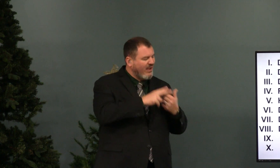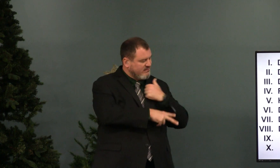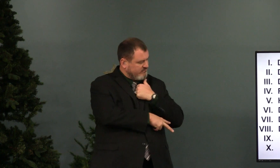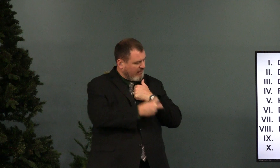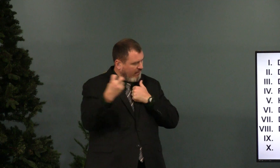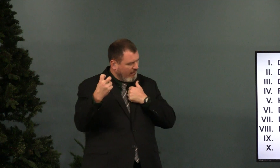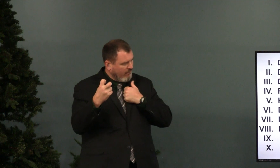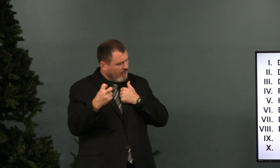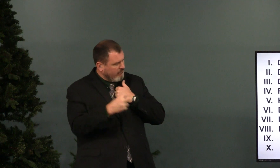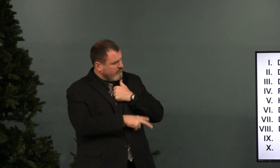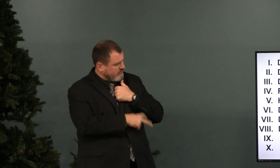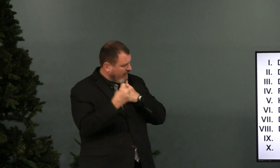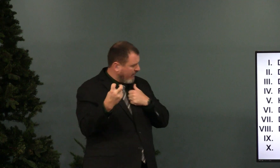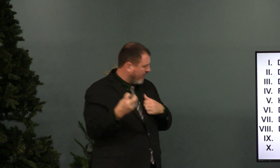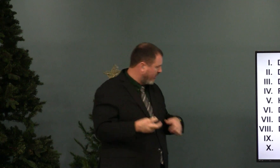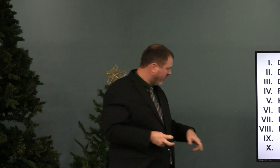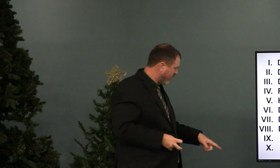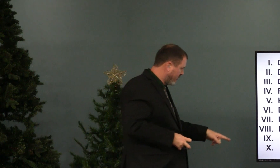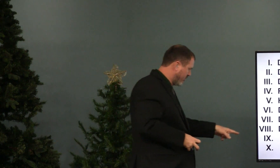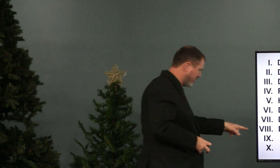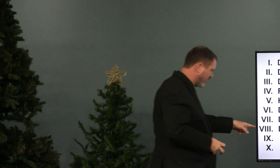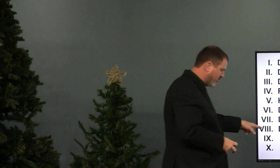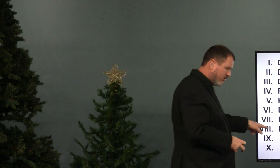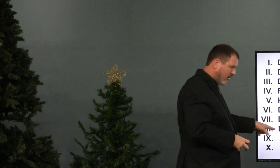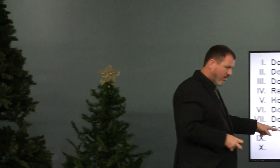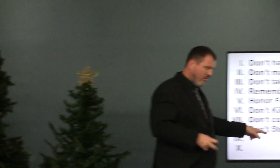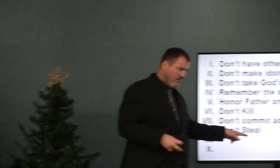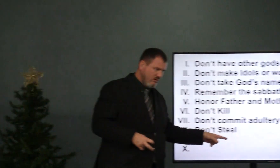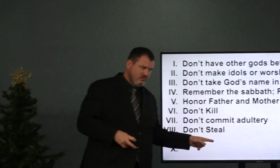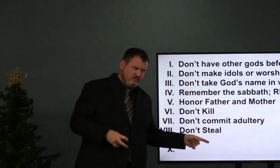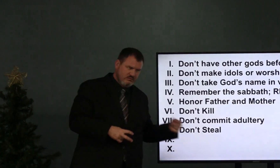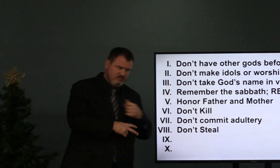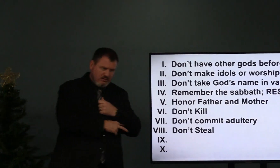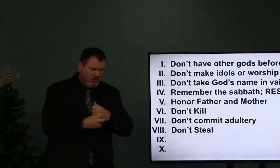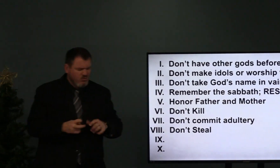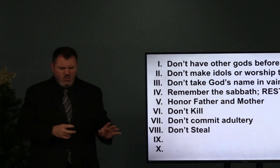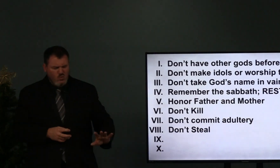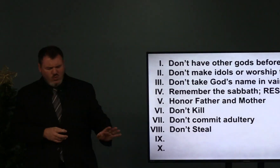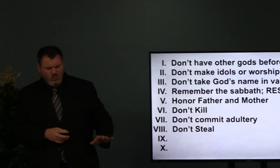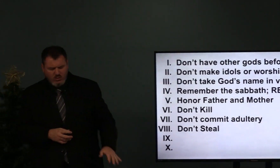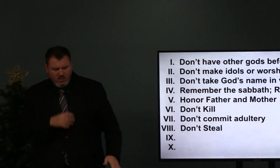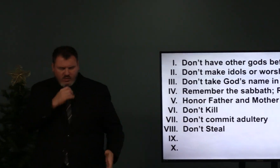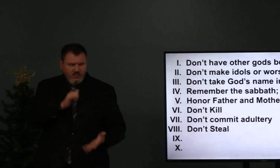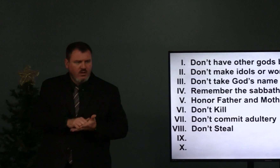I'm not talking about finding. I'm talking about stealing. Don't steal.